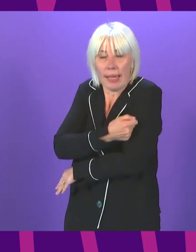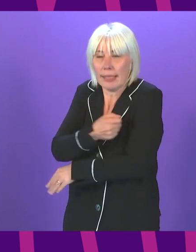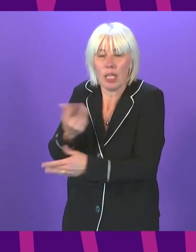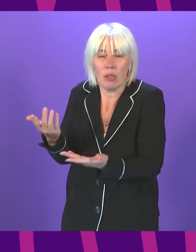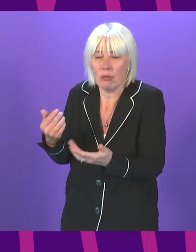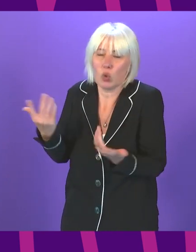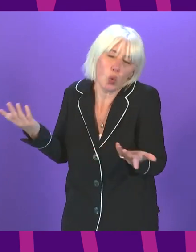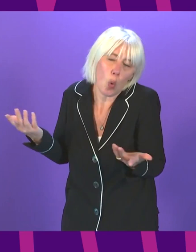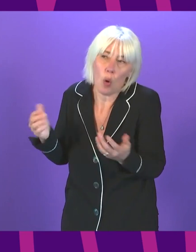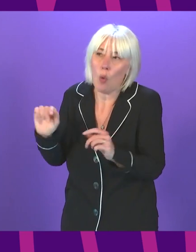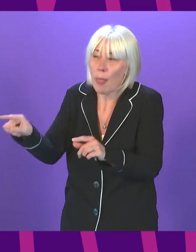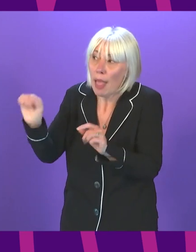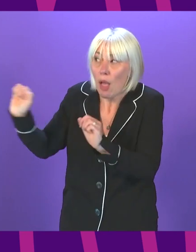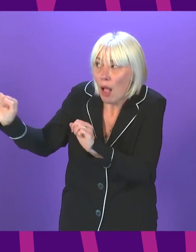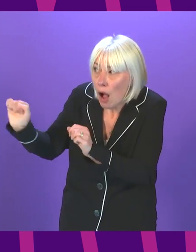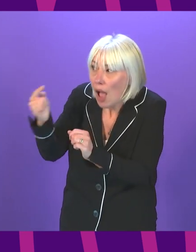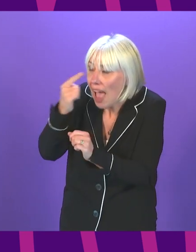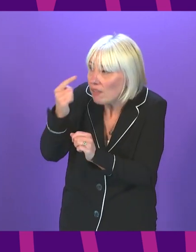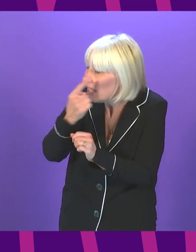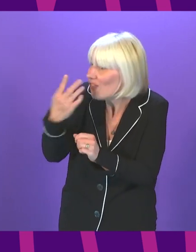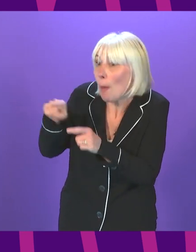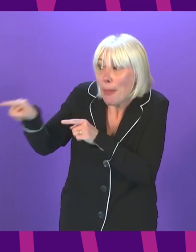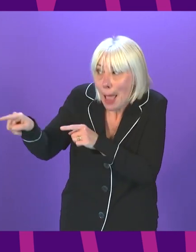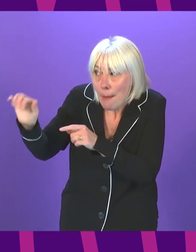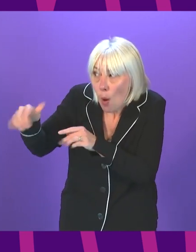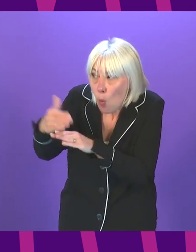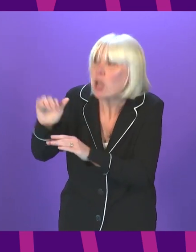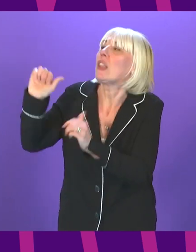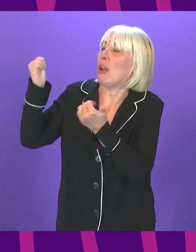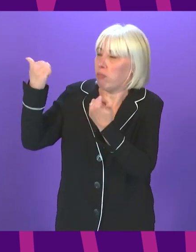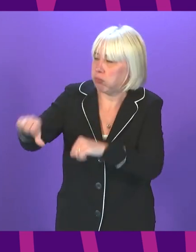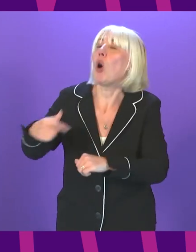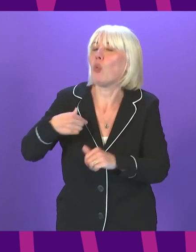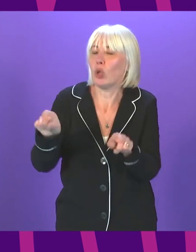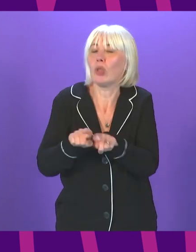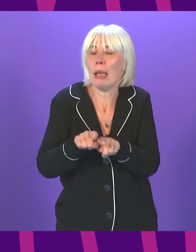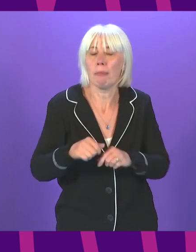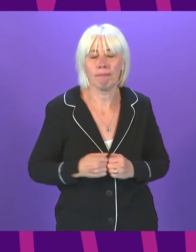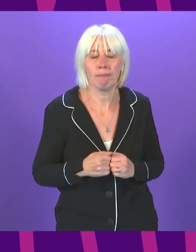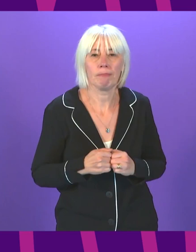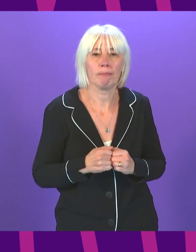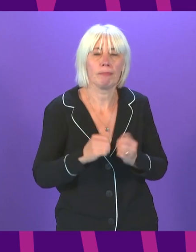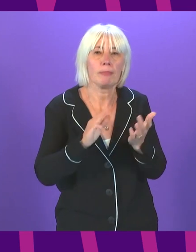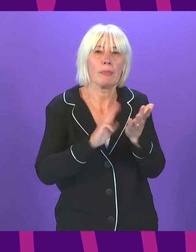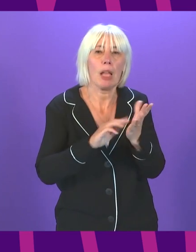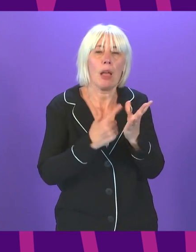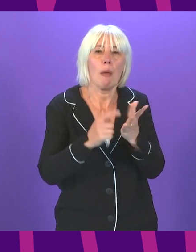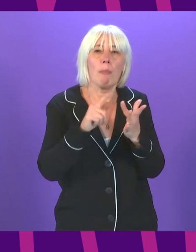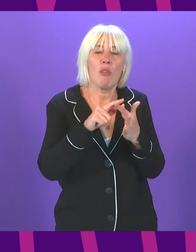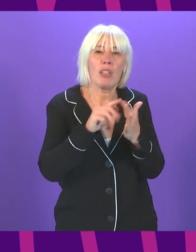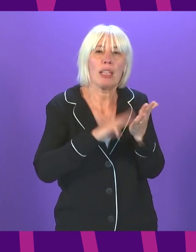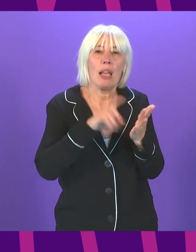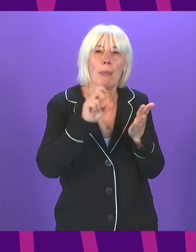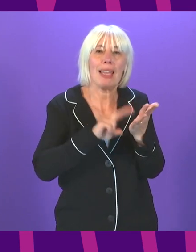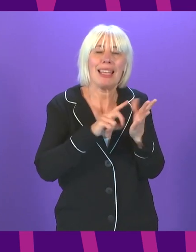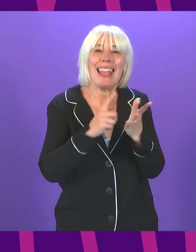So as soon as the evidence tells us it is right to do, we are ready to get on with it. Thank McNair. Thank you,